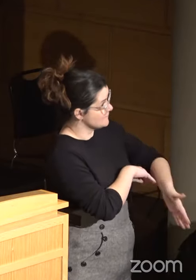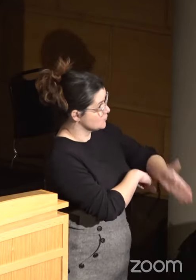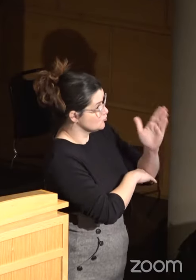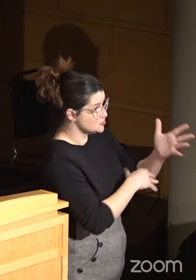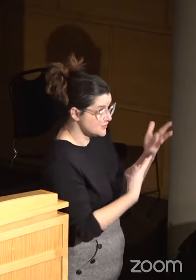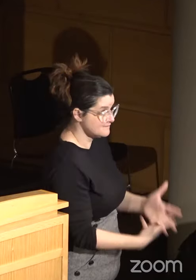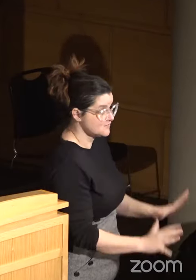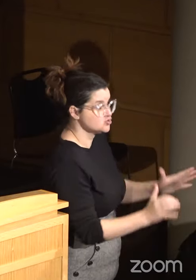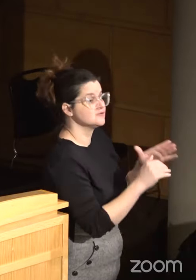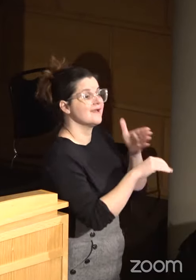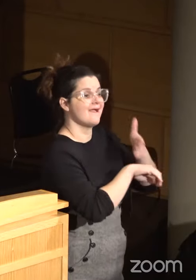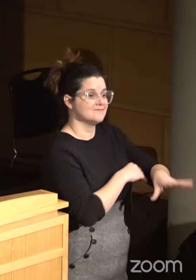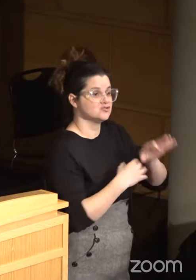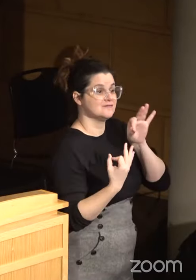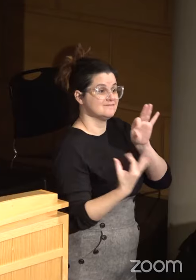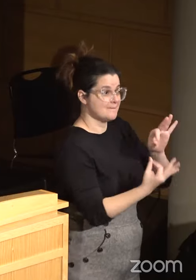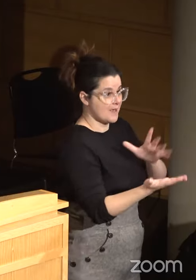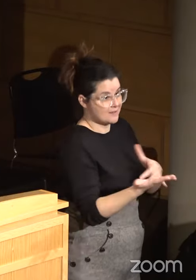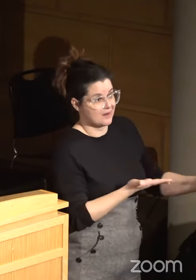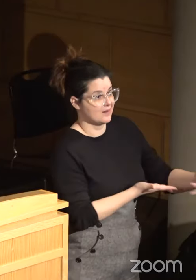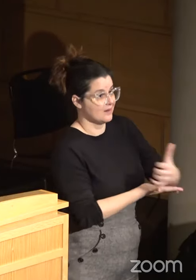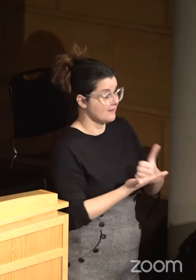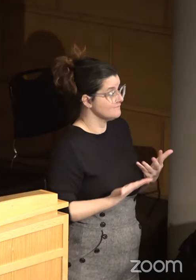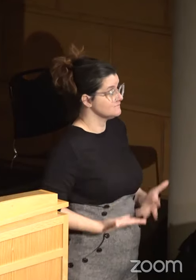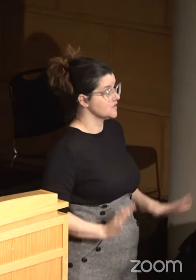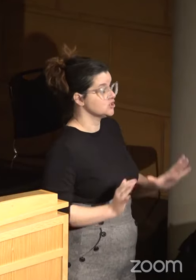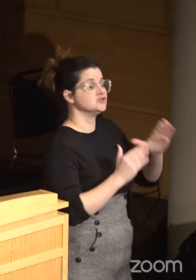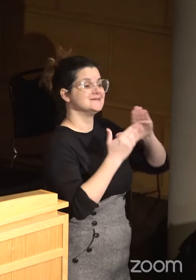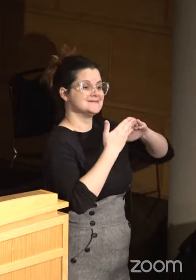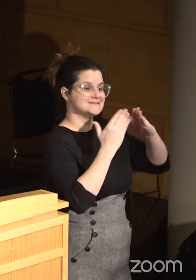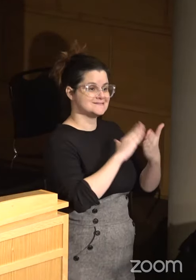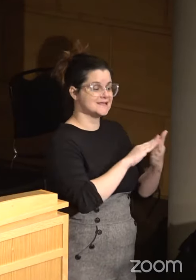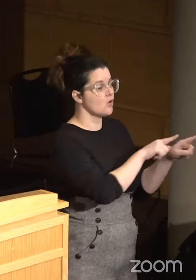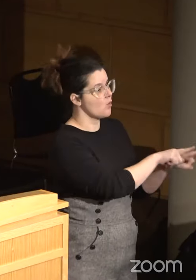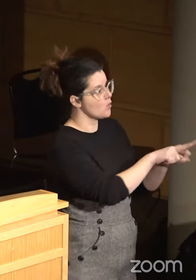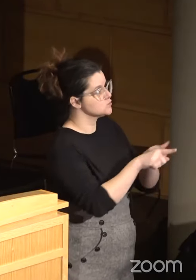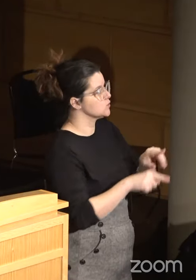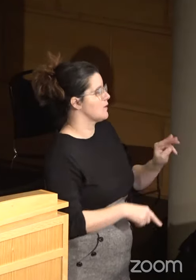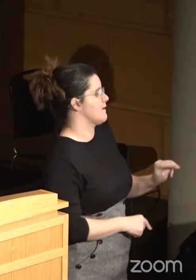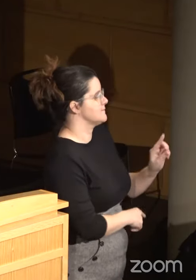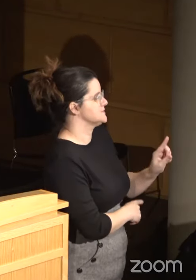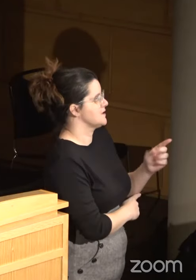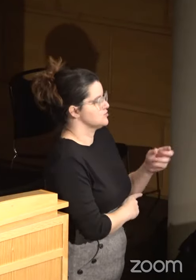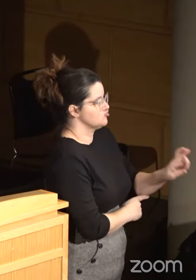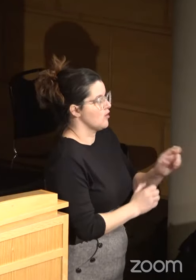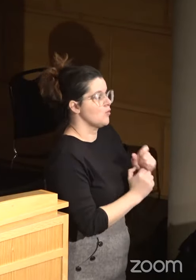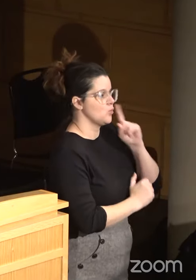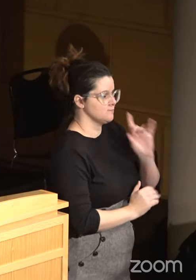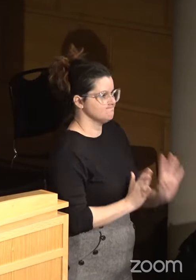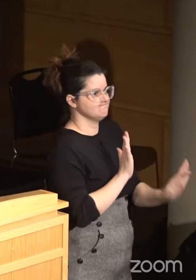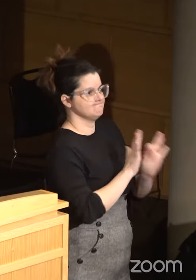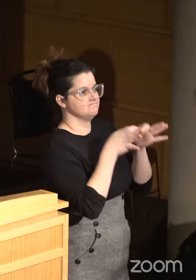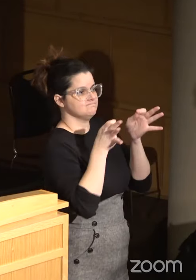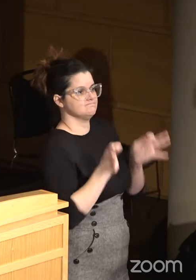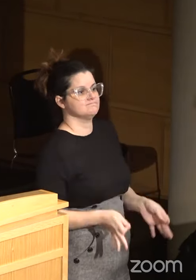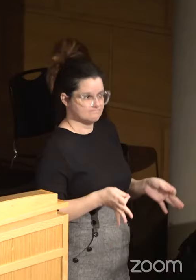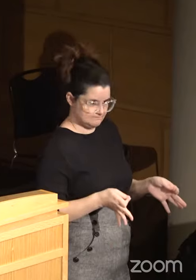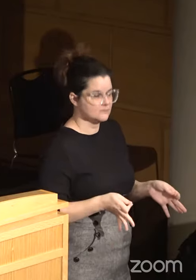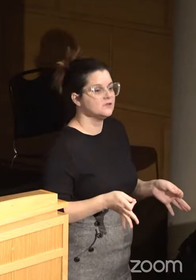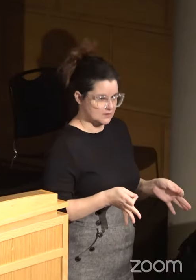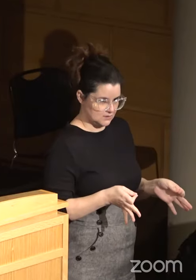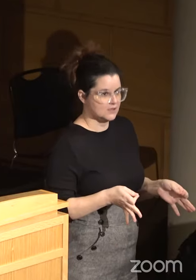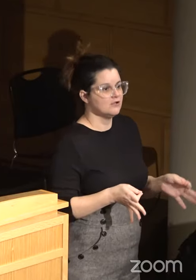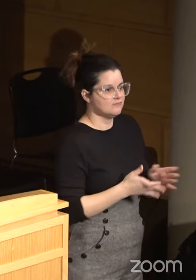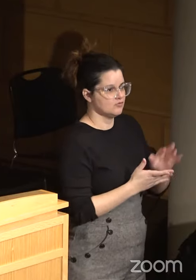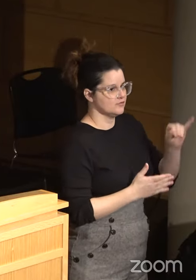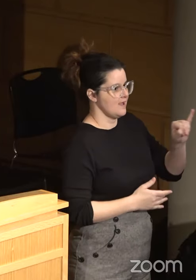and after the feedback has been collected, the city and the Minnesota Department of Human Rights will make a selection for